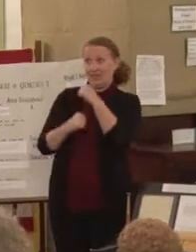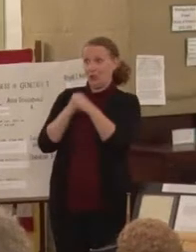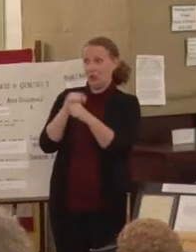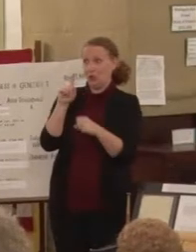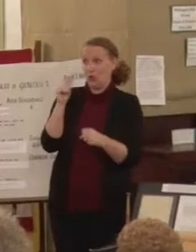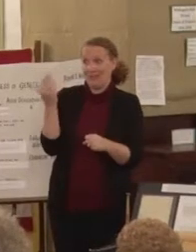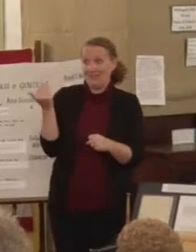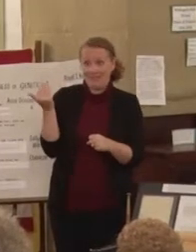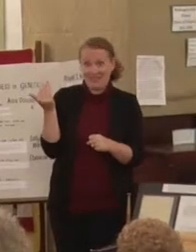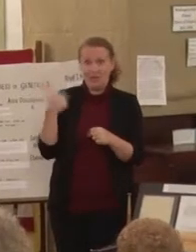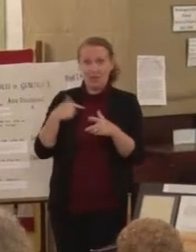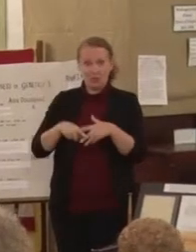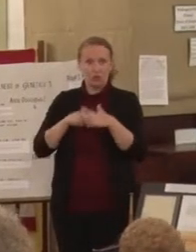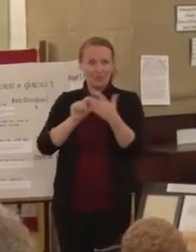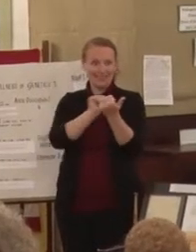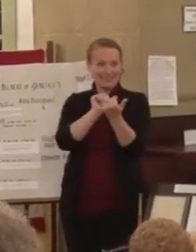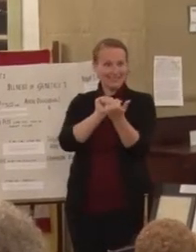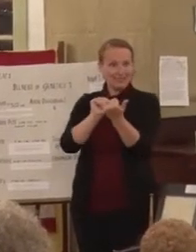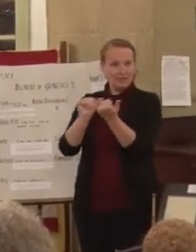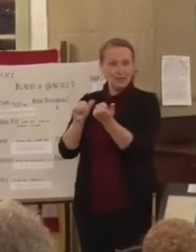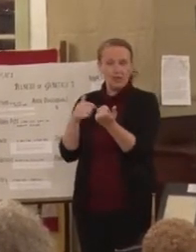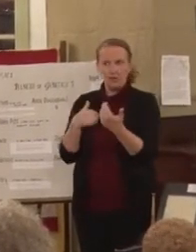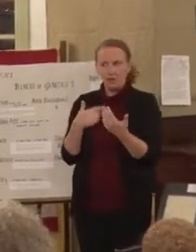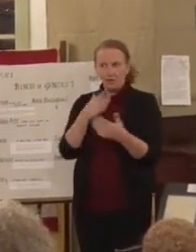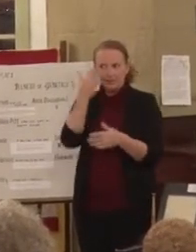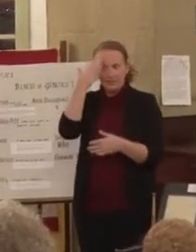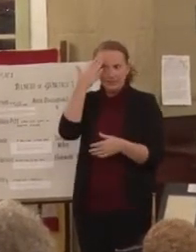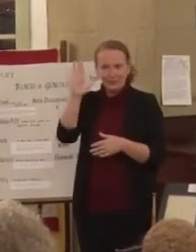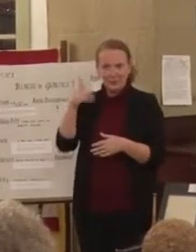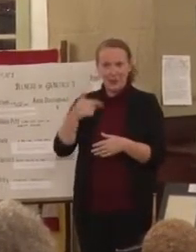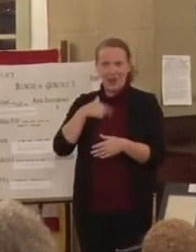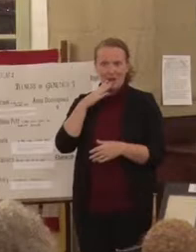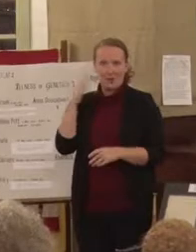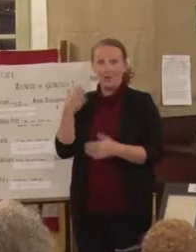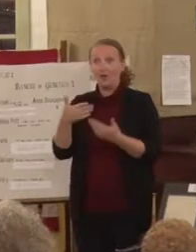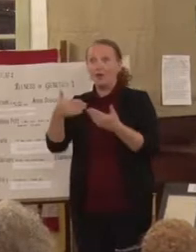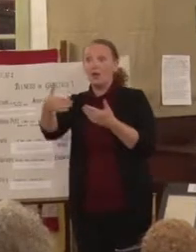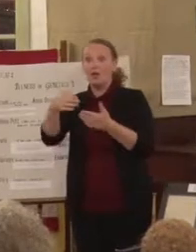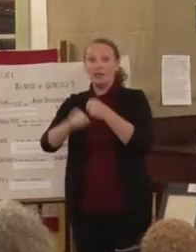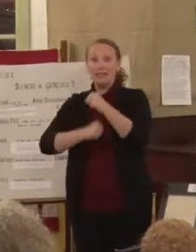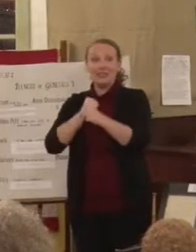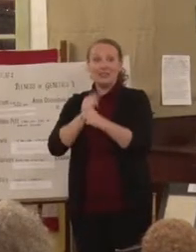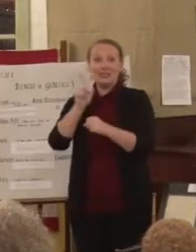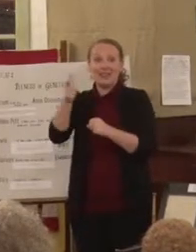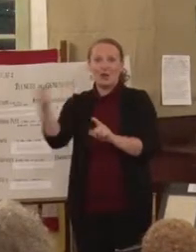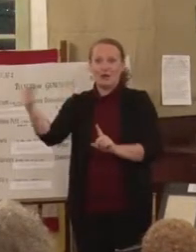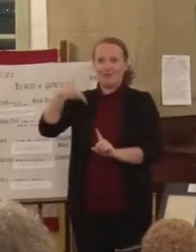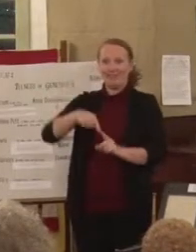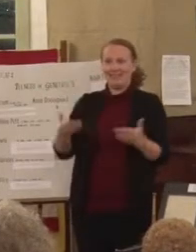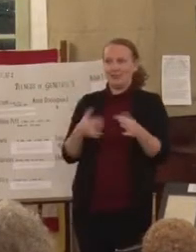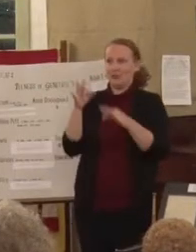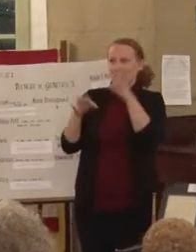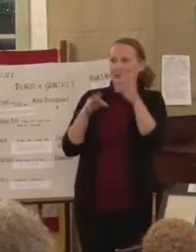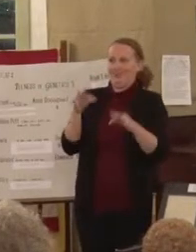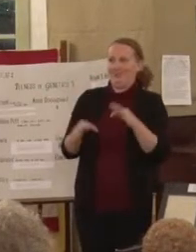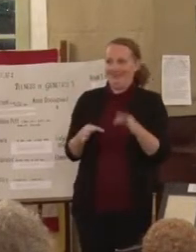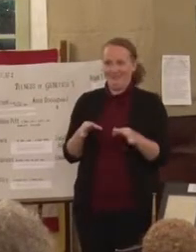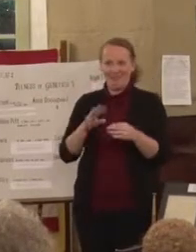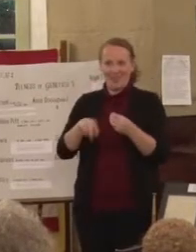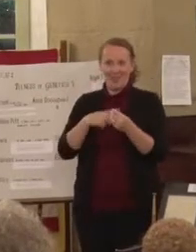And I think that when you look at a gravestone in an old cemetery, you see them leaning and falling down and things